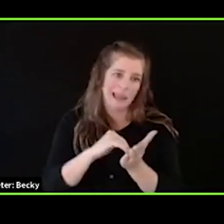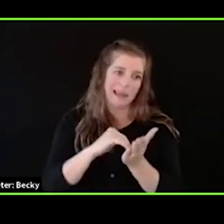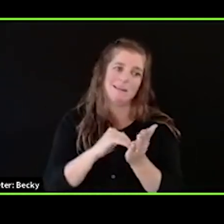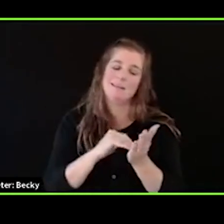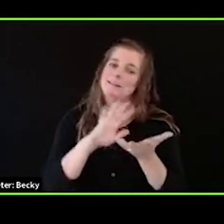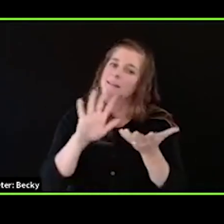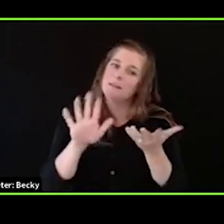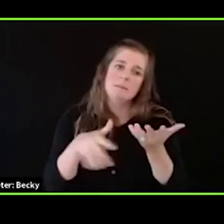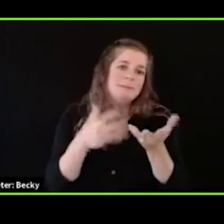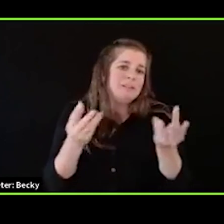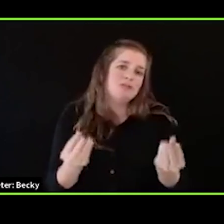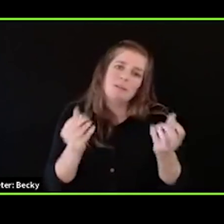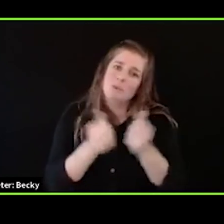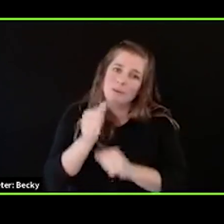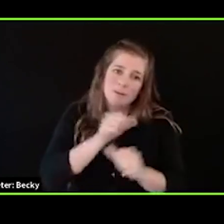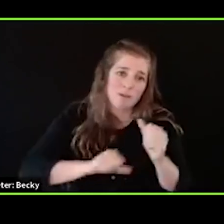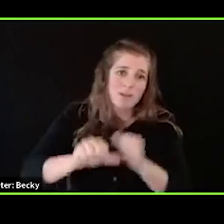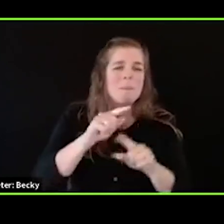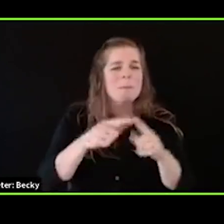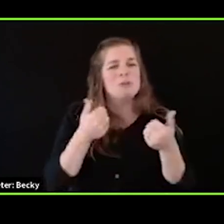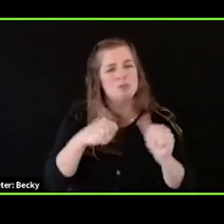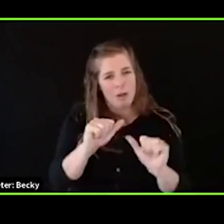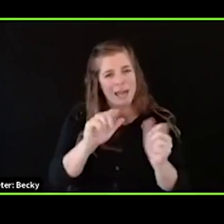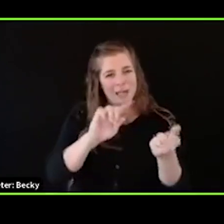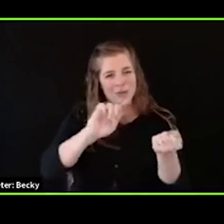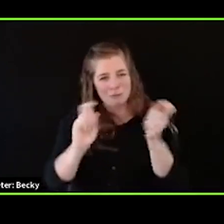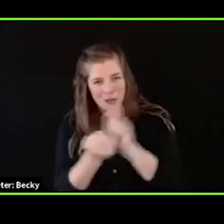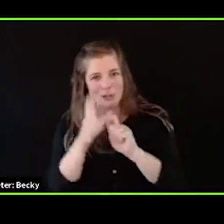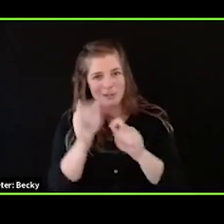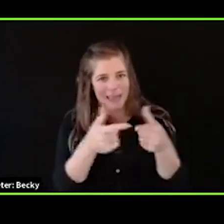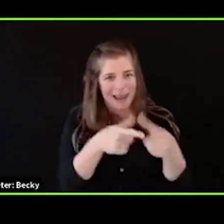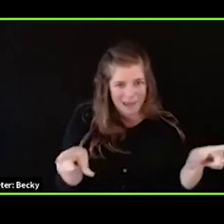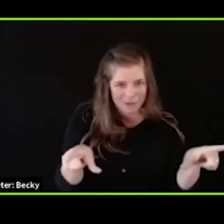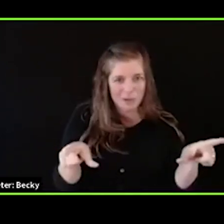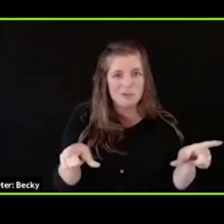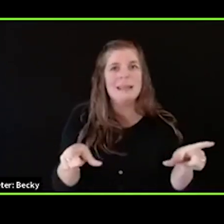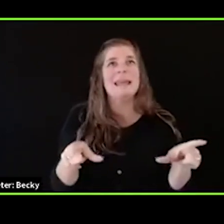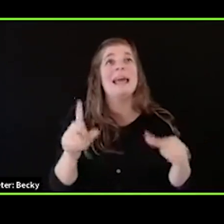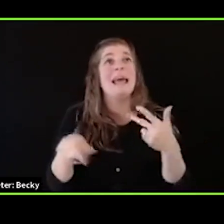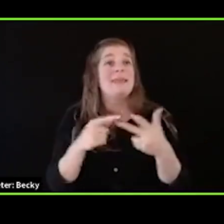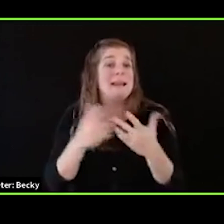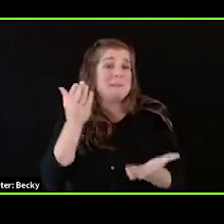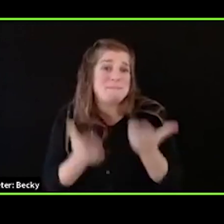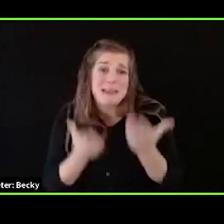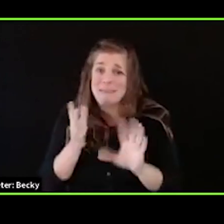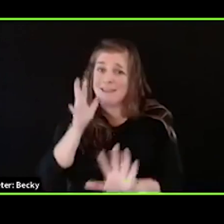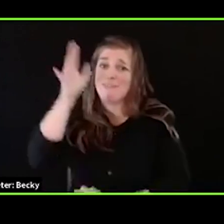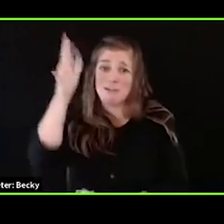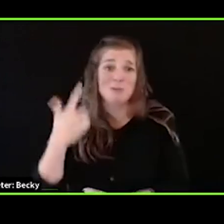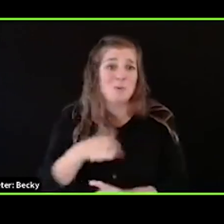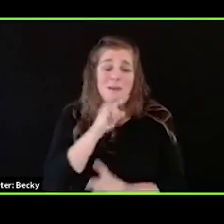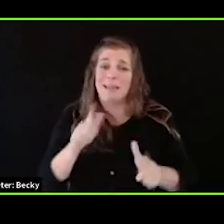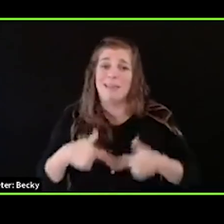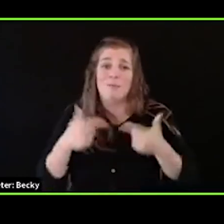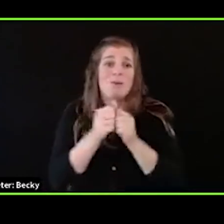for a while, see if that increases your belief that we might actually live in a world someday free from sexual violence and